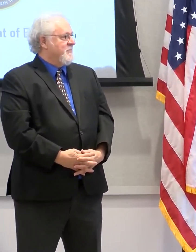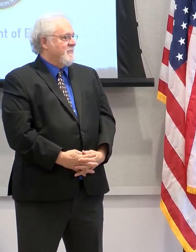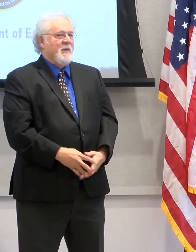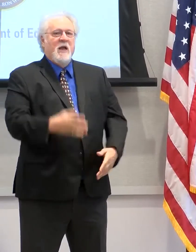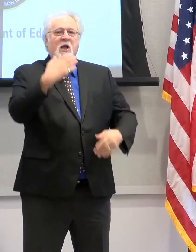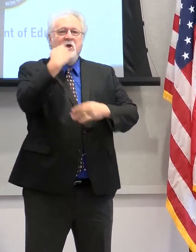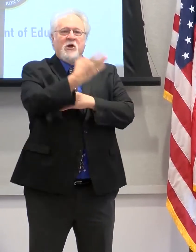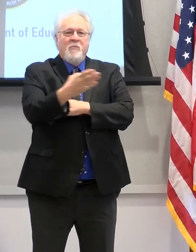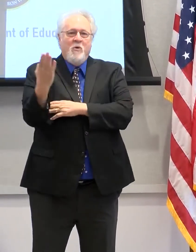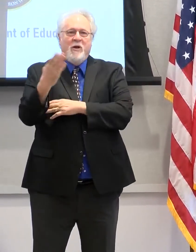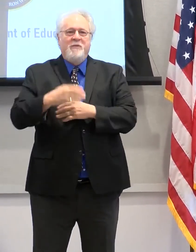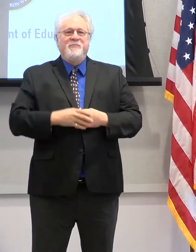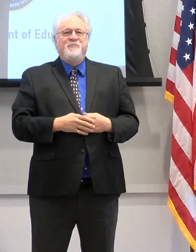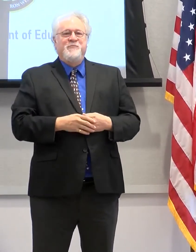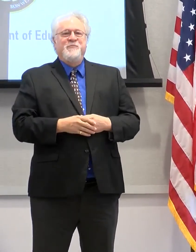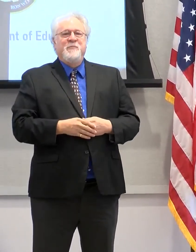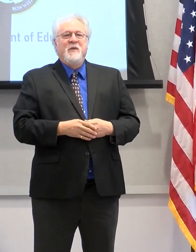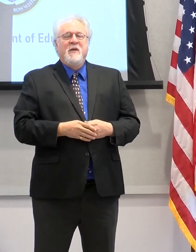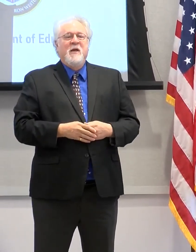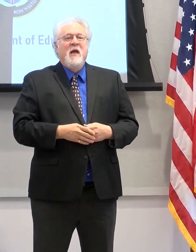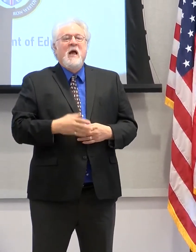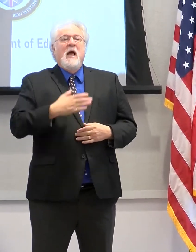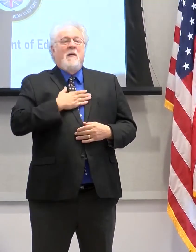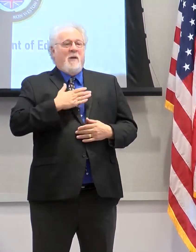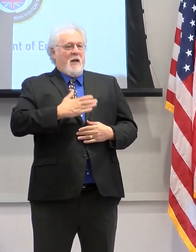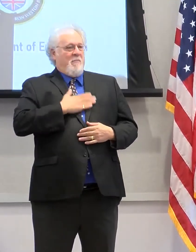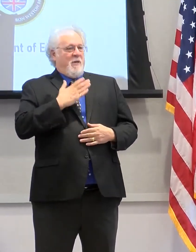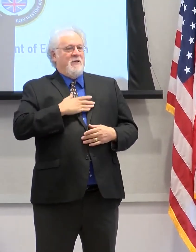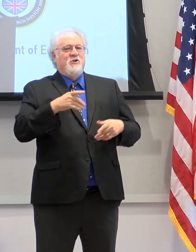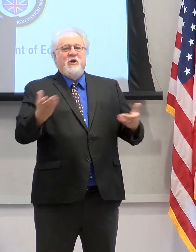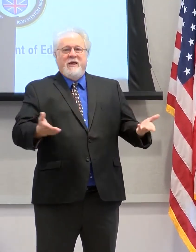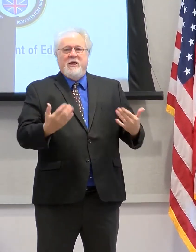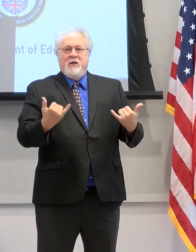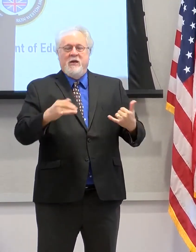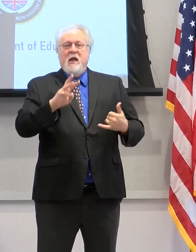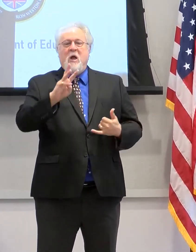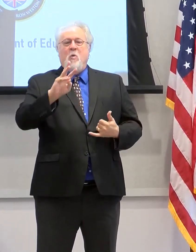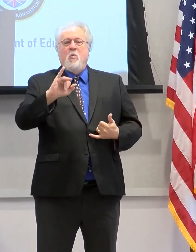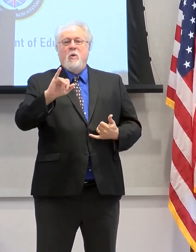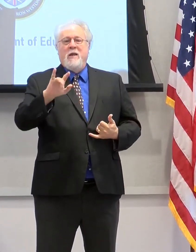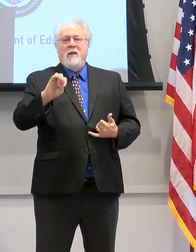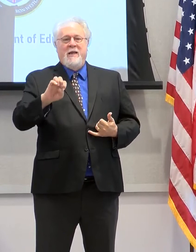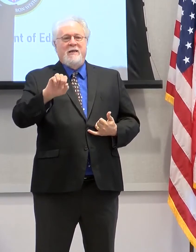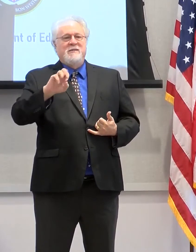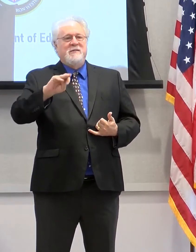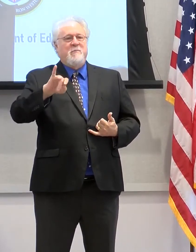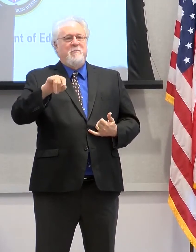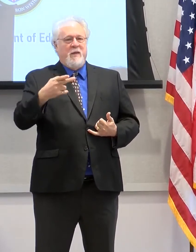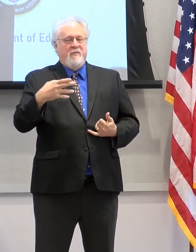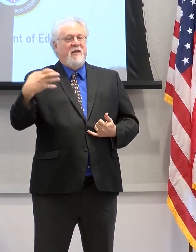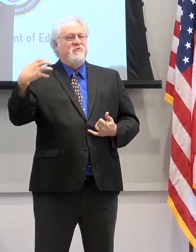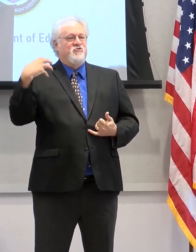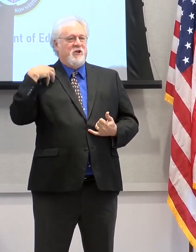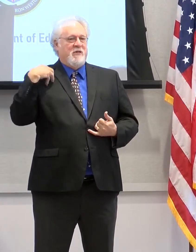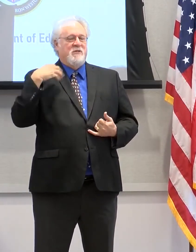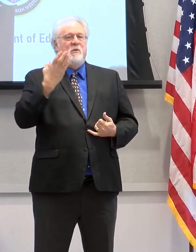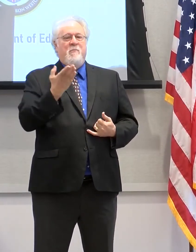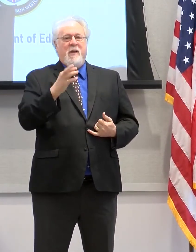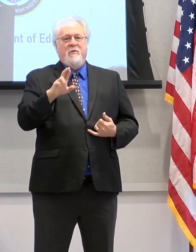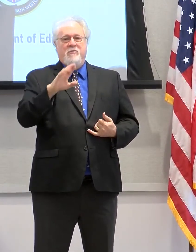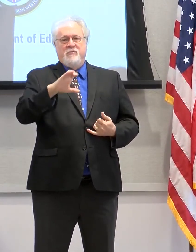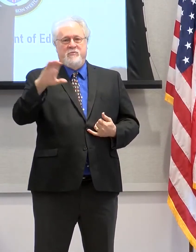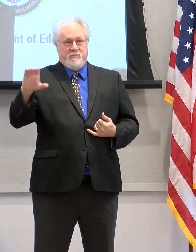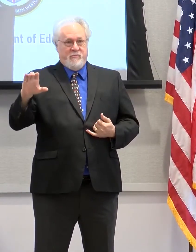Good morning. It's my pleasure to be here today. I'm Willie E. Smith. I serve as the chancellor of Baton Rouge Community College.